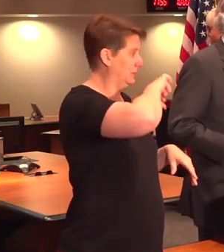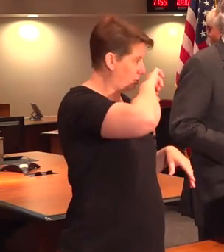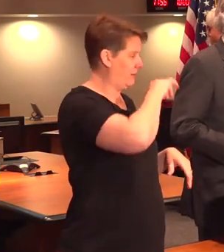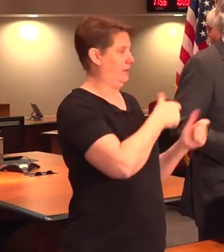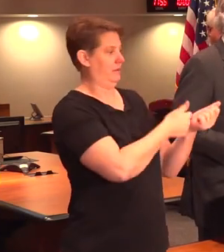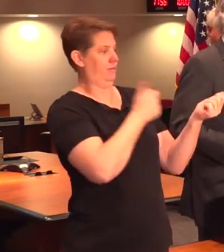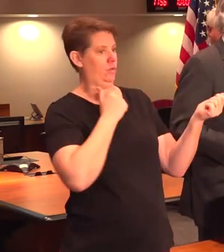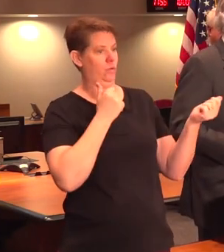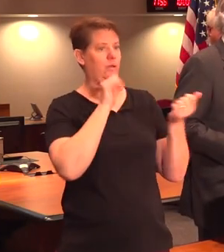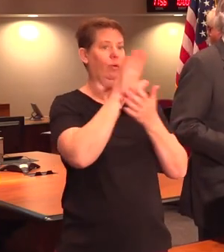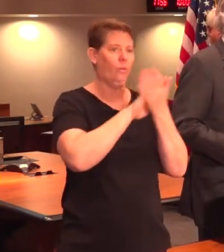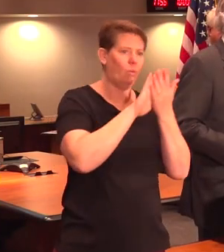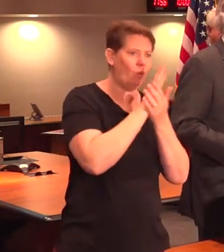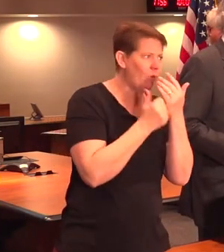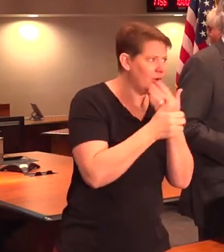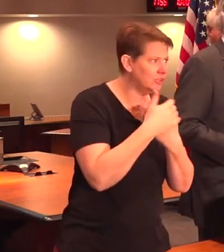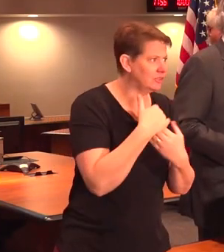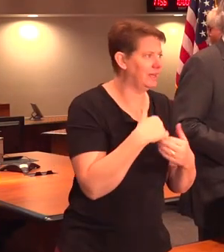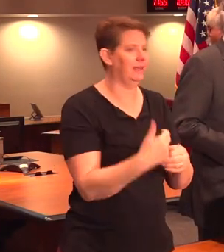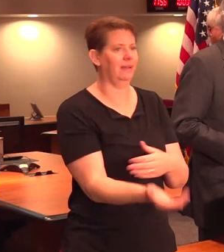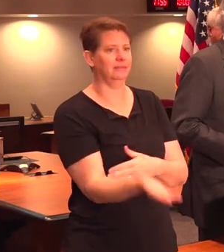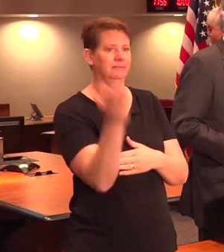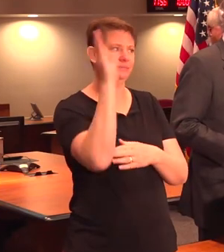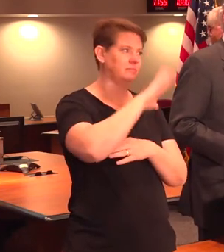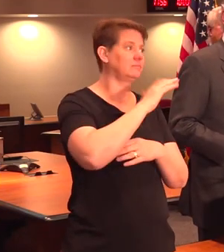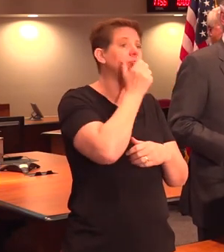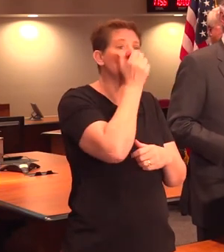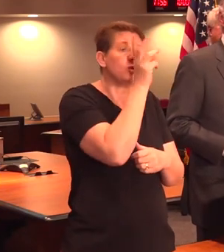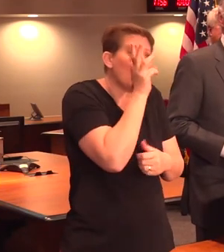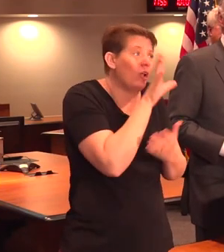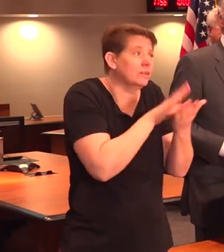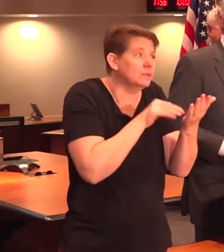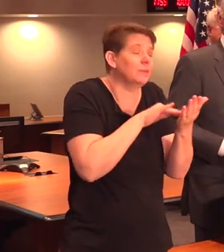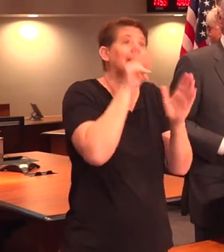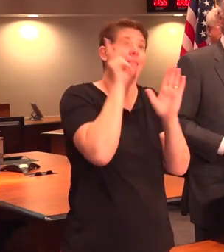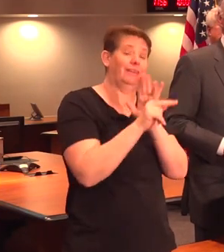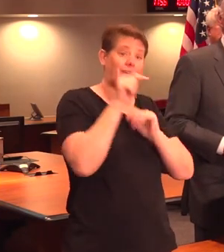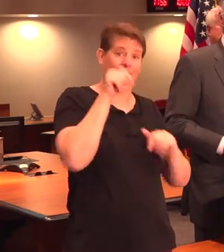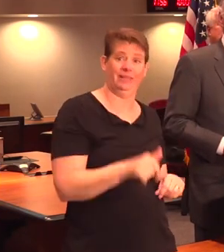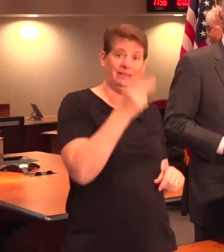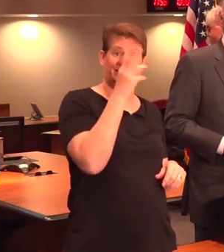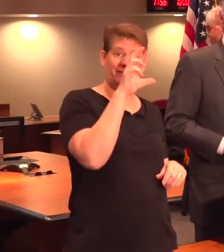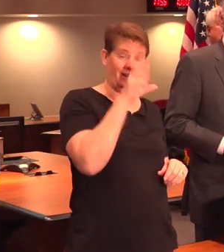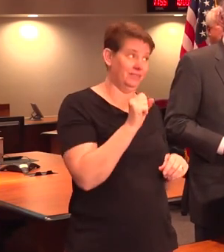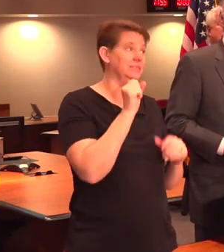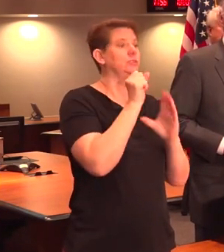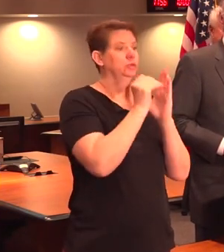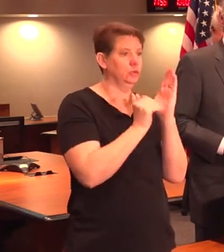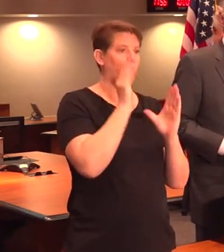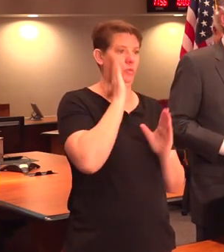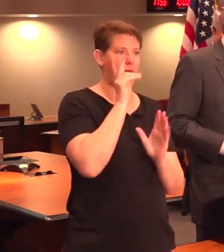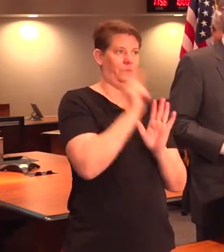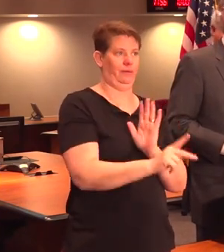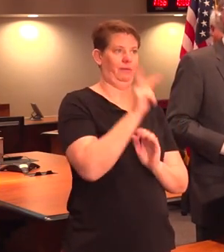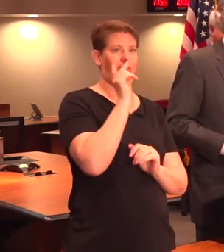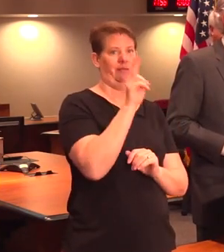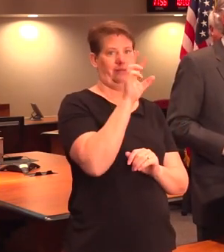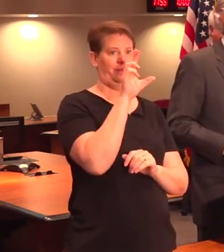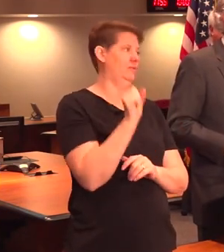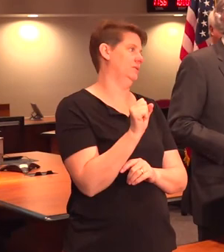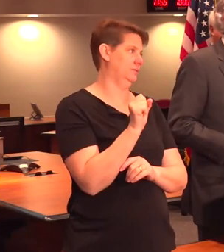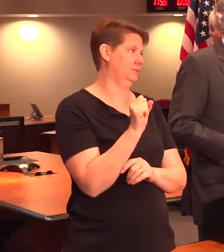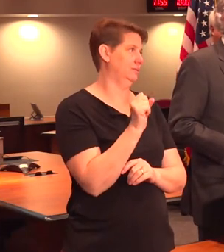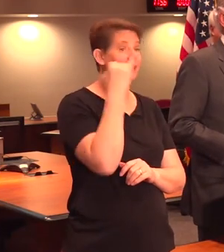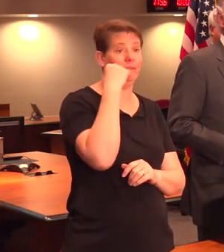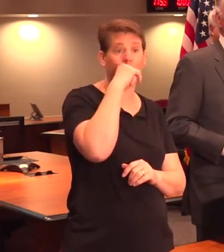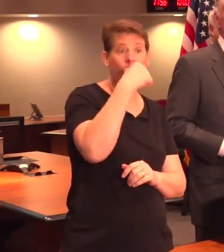from it. Wash your hands several times a day with warm water and soap because that kills this virus. The soap will kill the virus like that. And if you